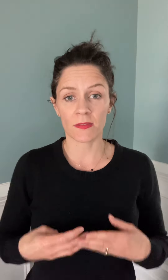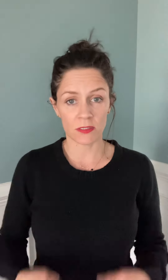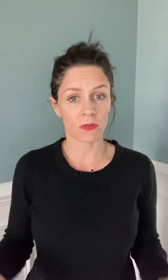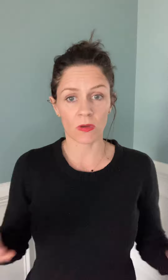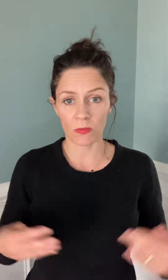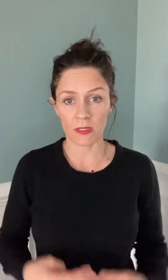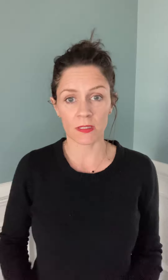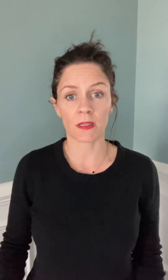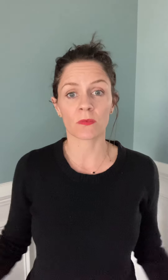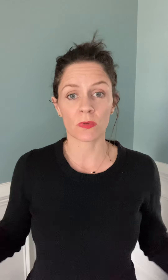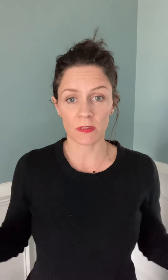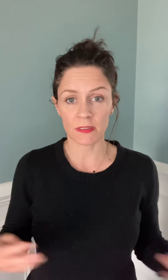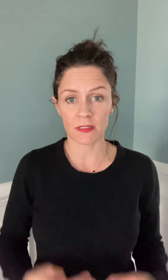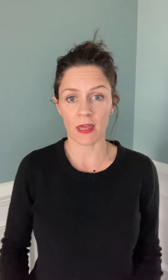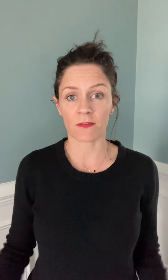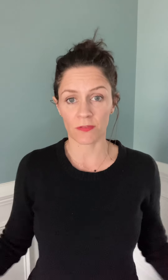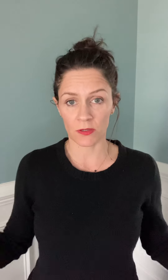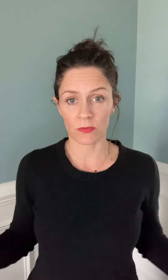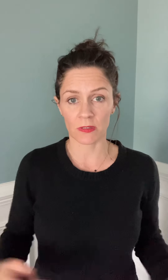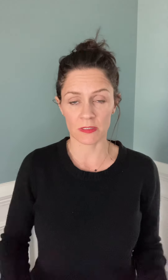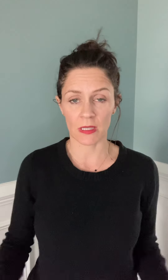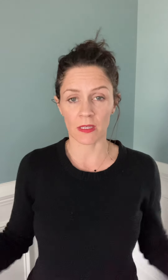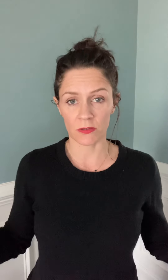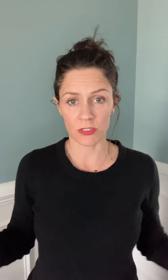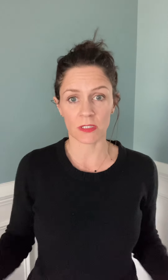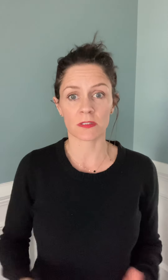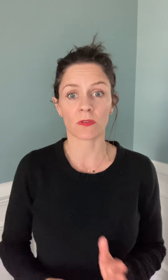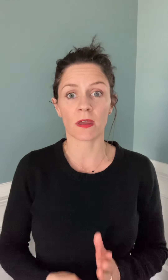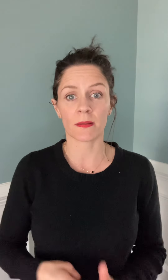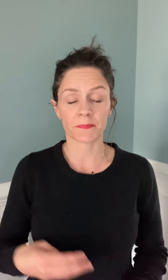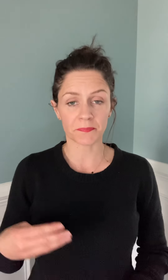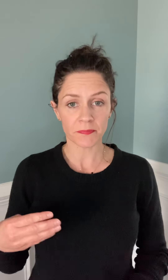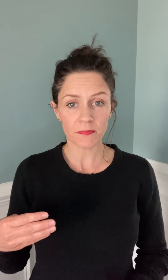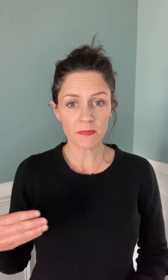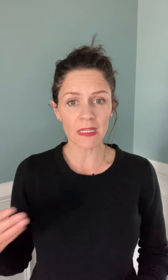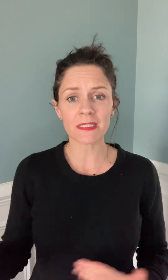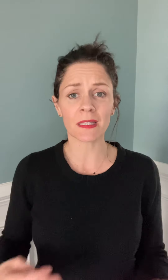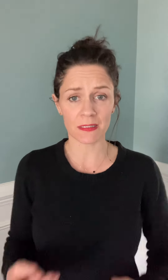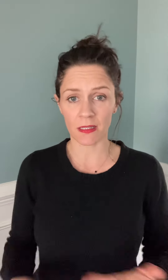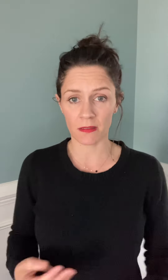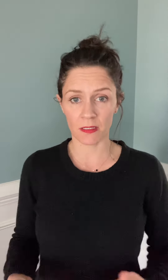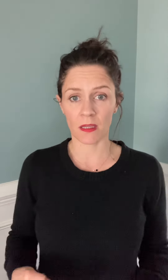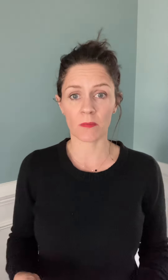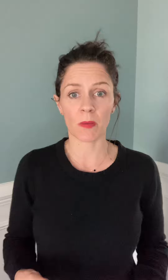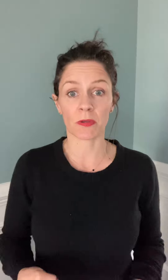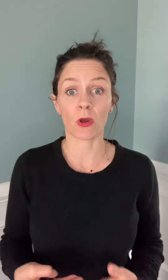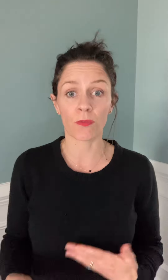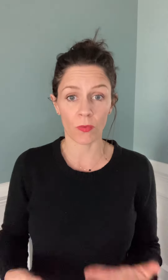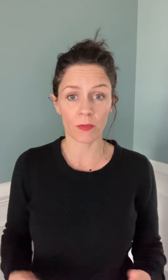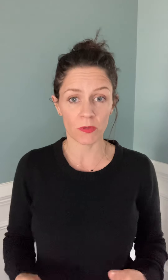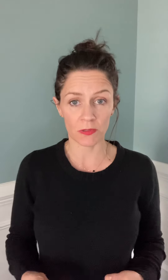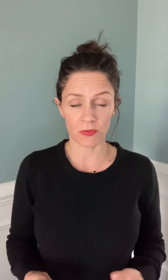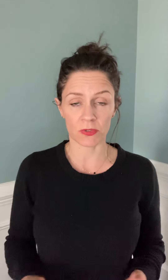this is a great way to release that fear, release that energy so that it's less likely to come up and overwhelm you in the future.